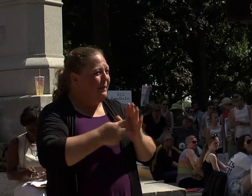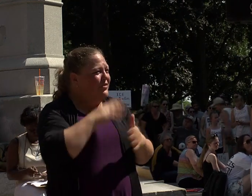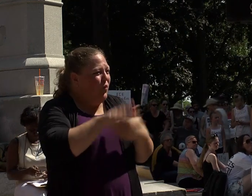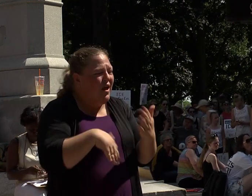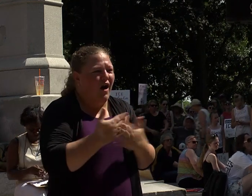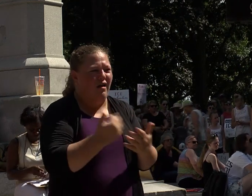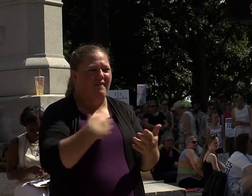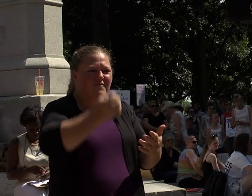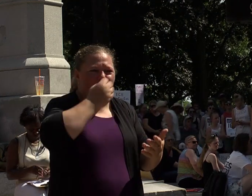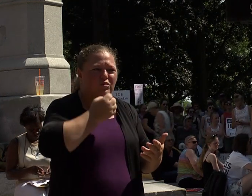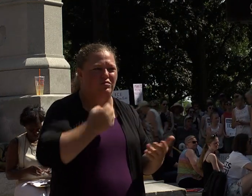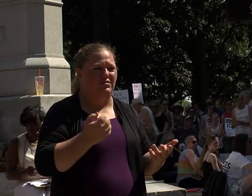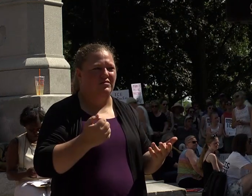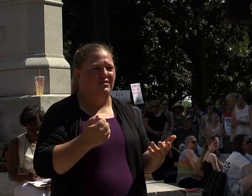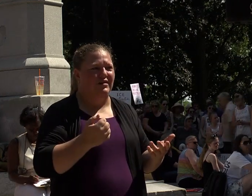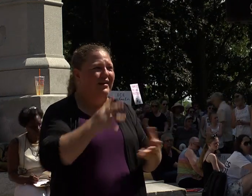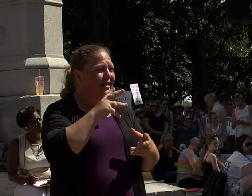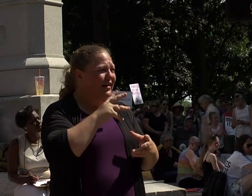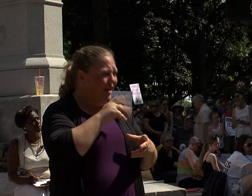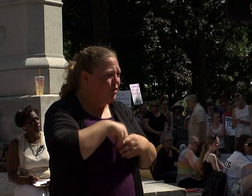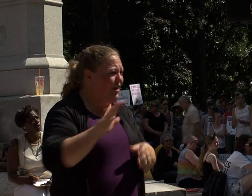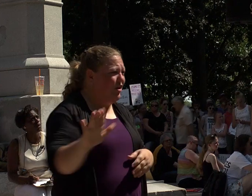tables including yours.